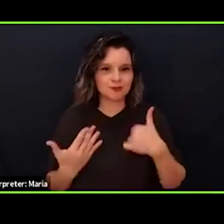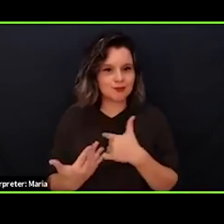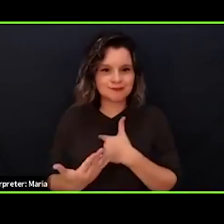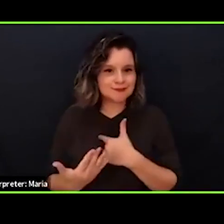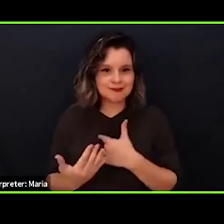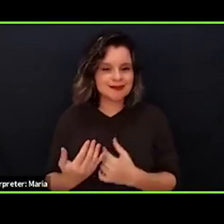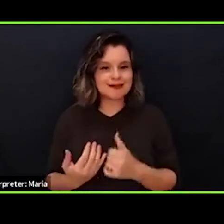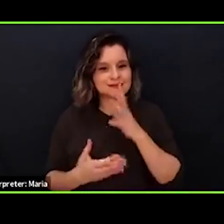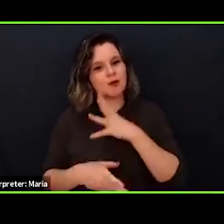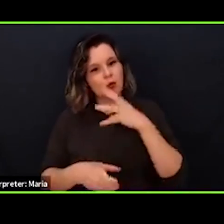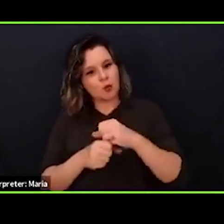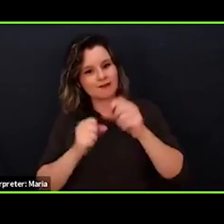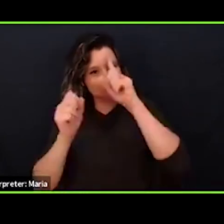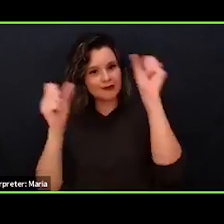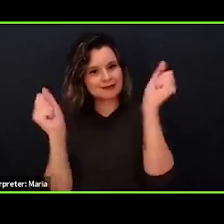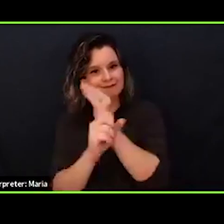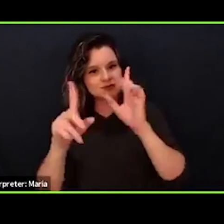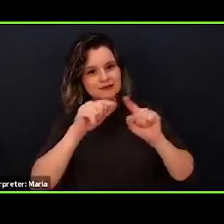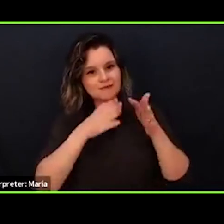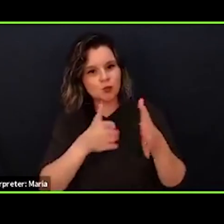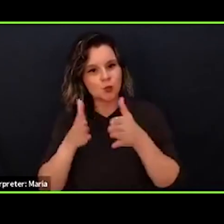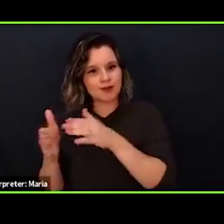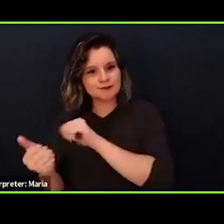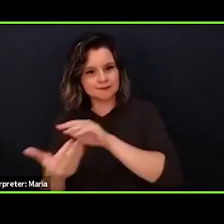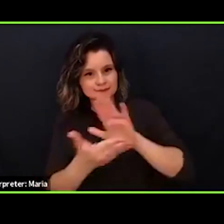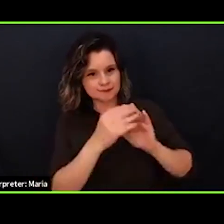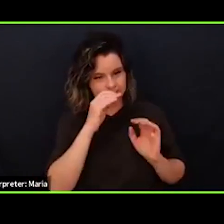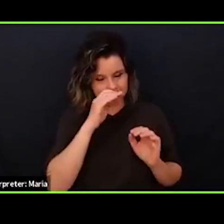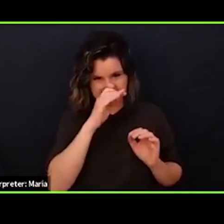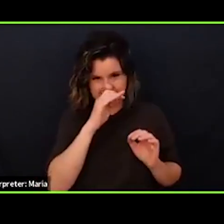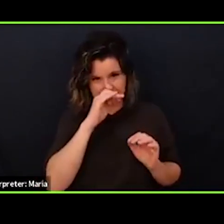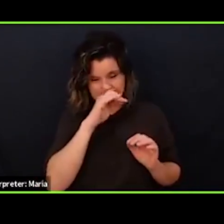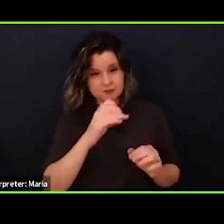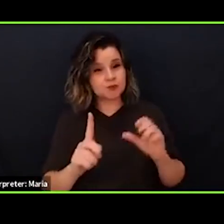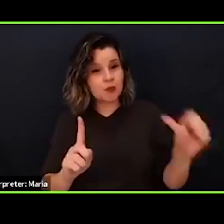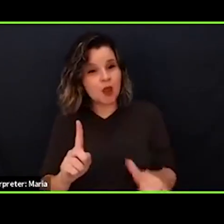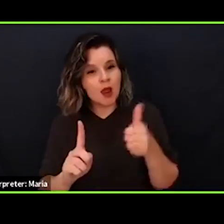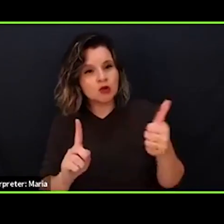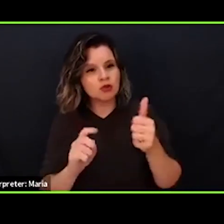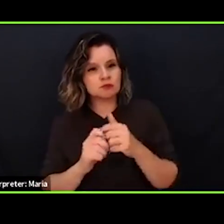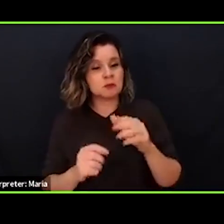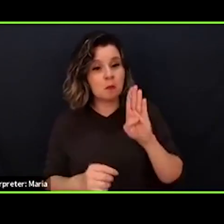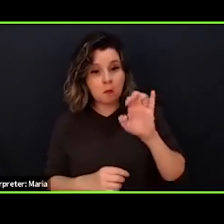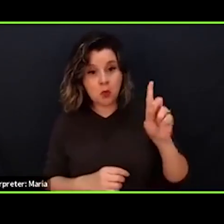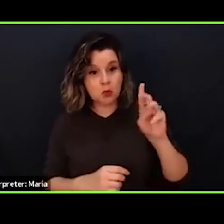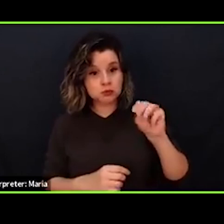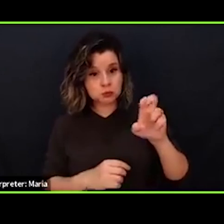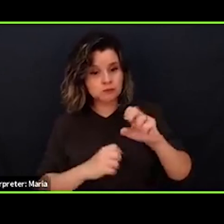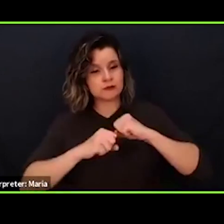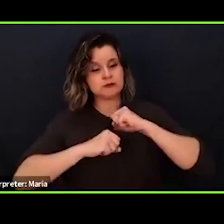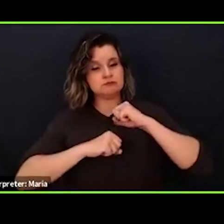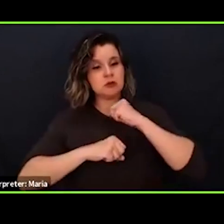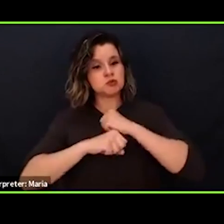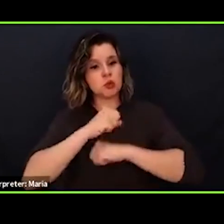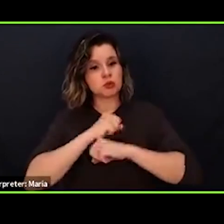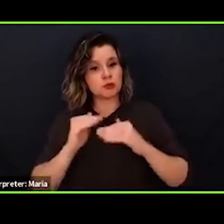why we have to envision other ways. So, you know, another sort of bold move at the structural level, and again, something to